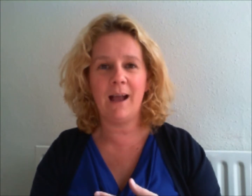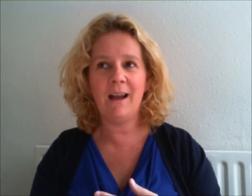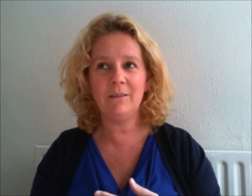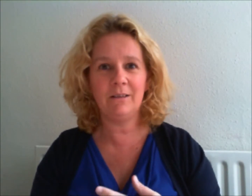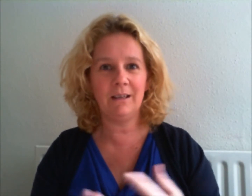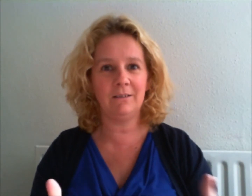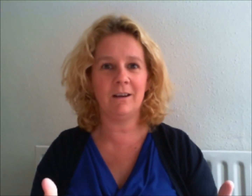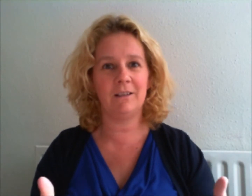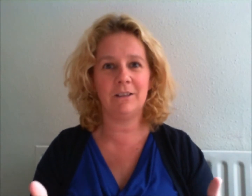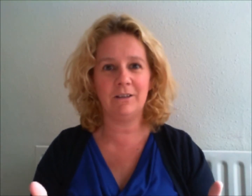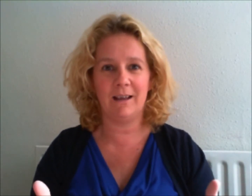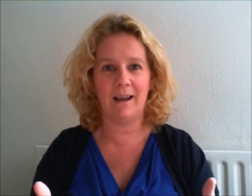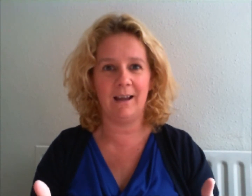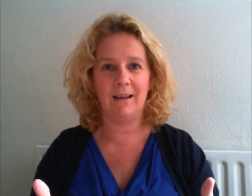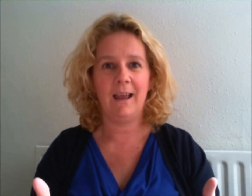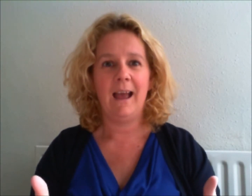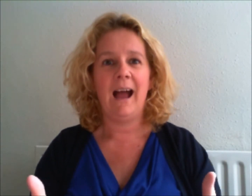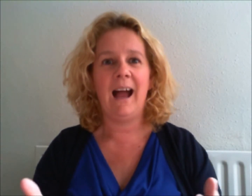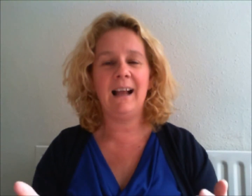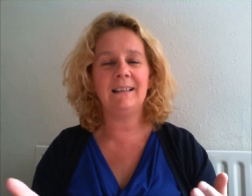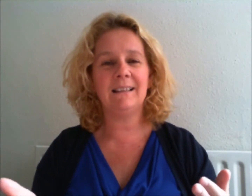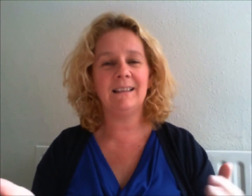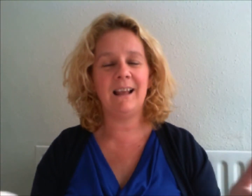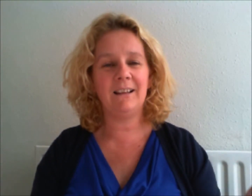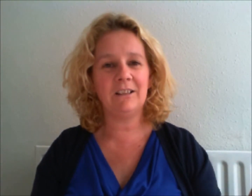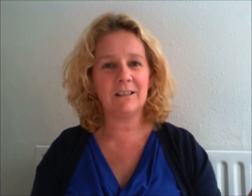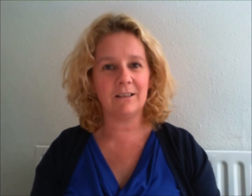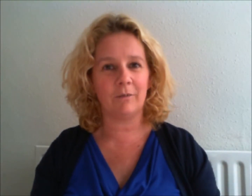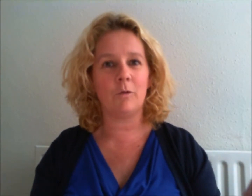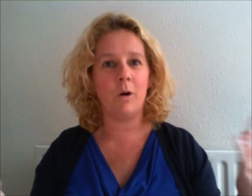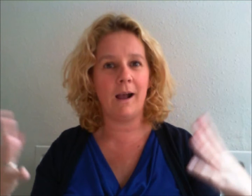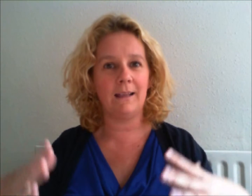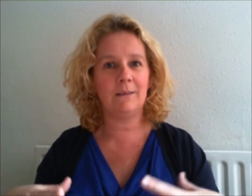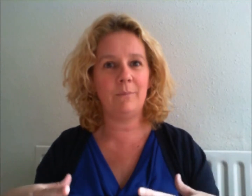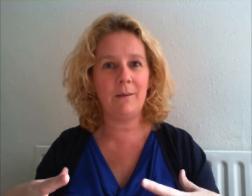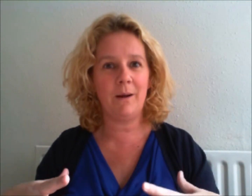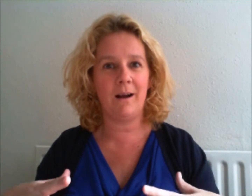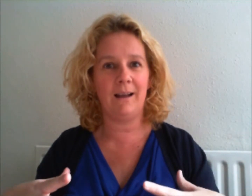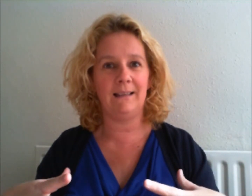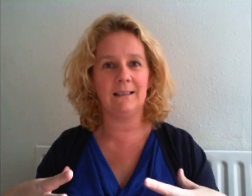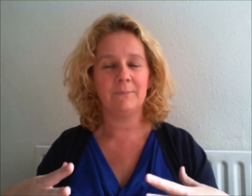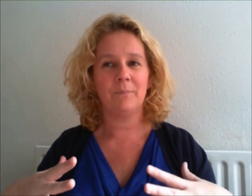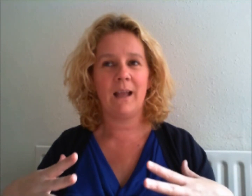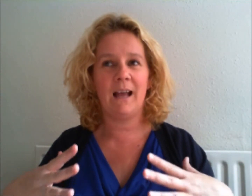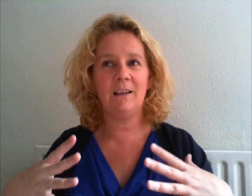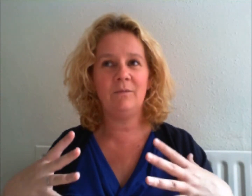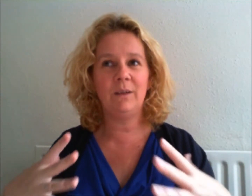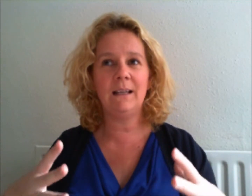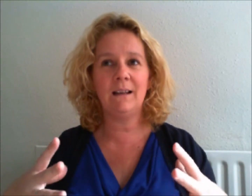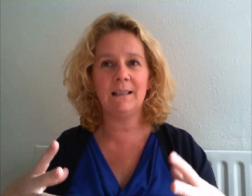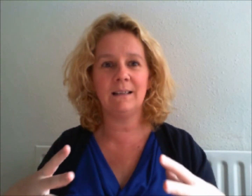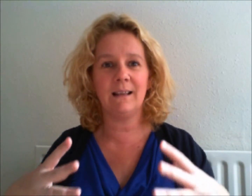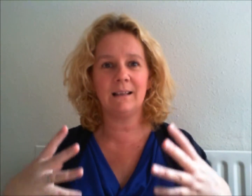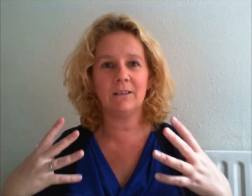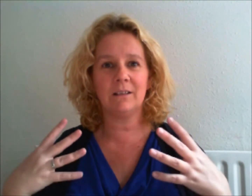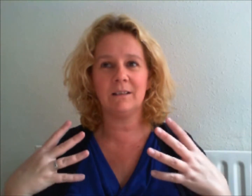know, how do you think you're going to do that? And then I just sort of quiet in my mind and I realized that that's just